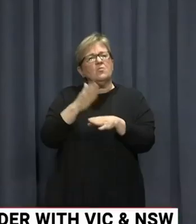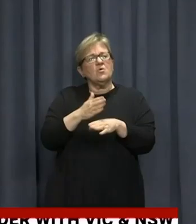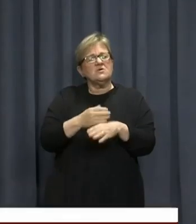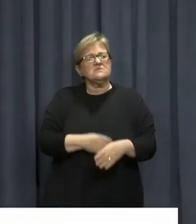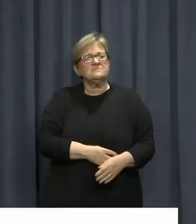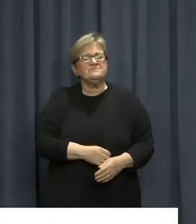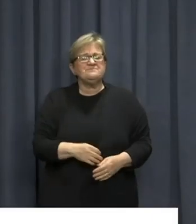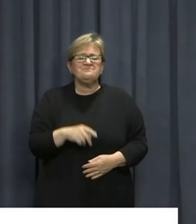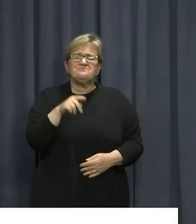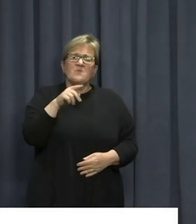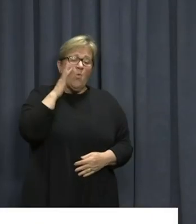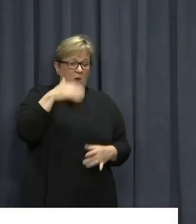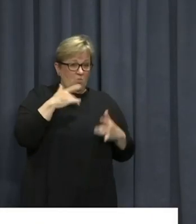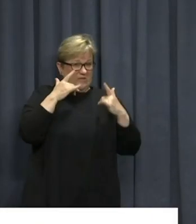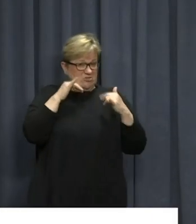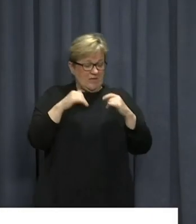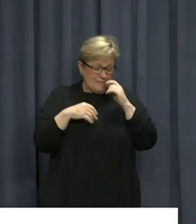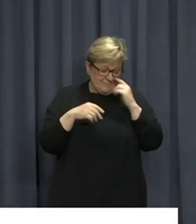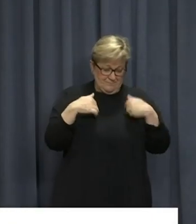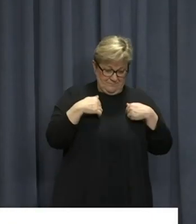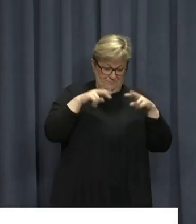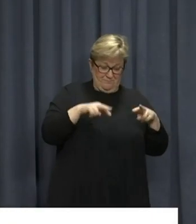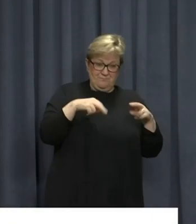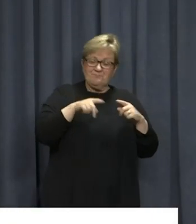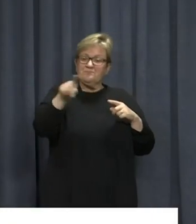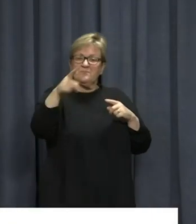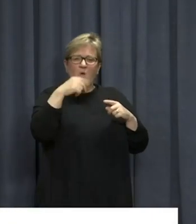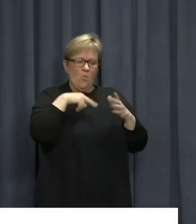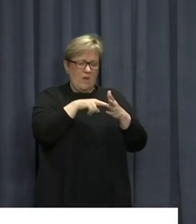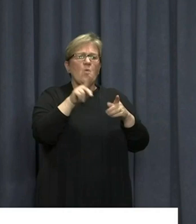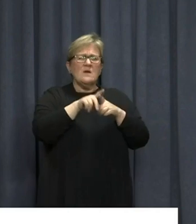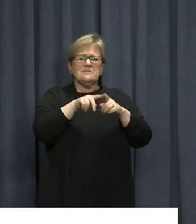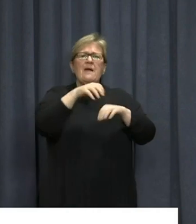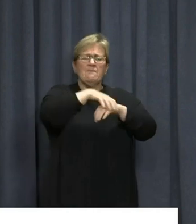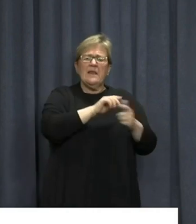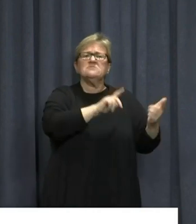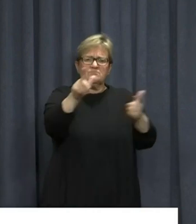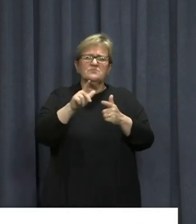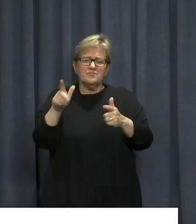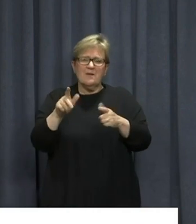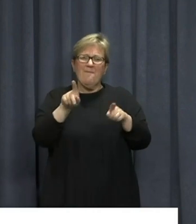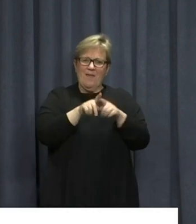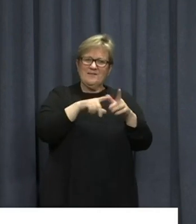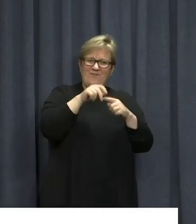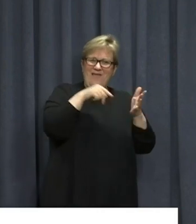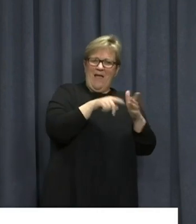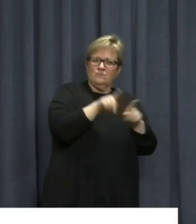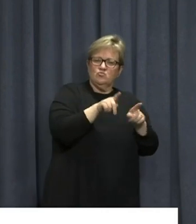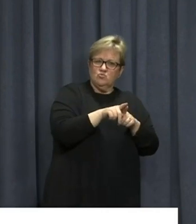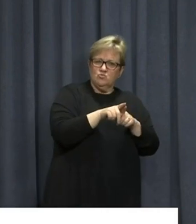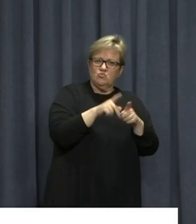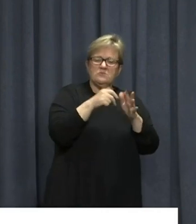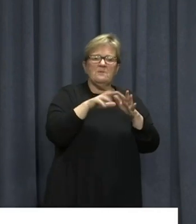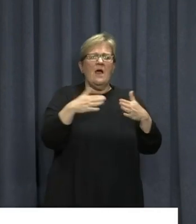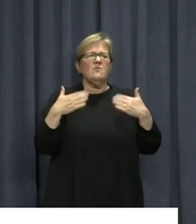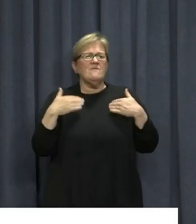These virtual check-ups will complement our existing system in which WA Police and also Department of Health